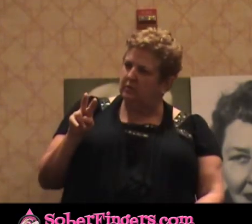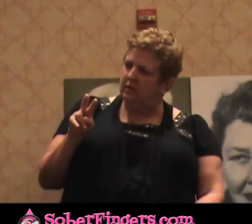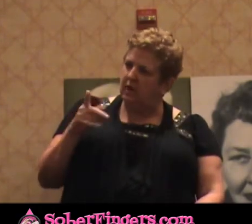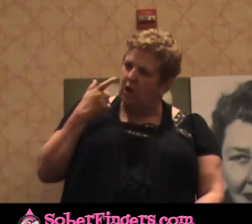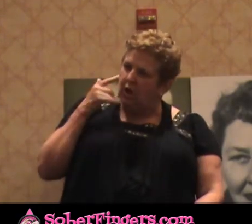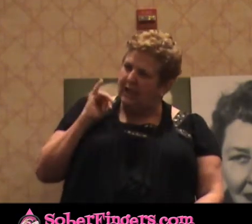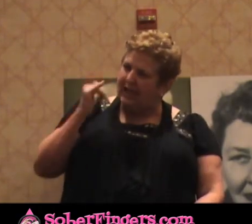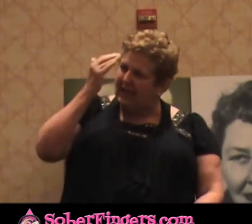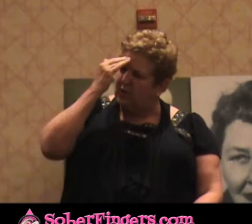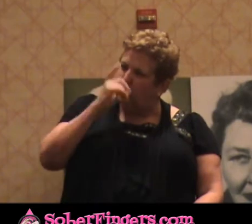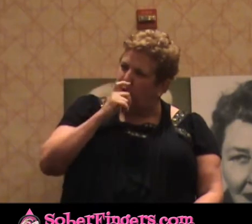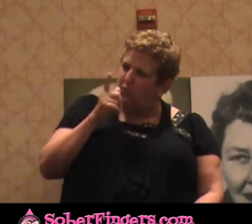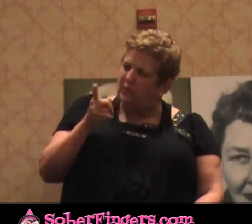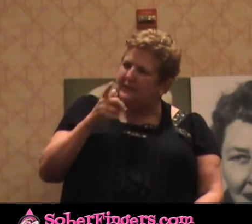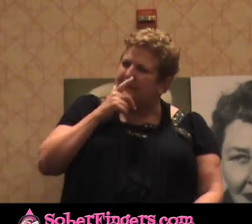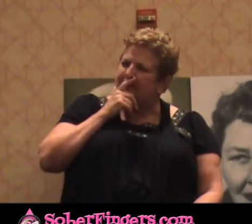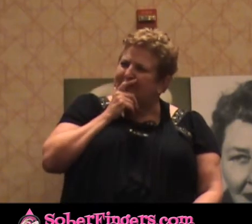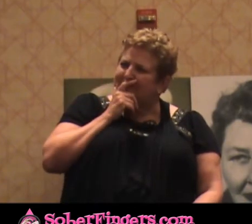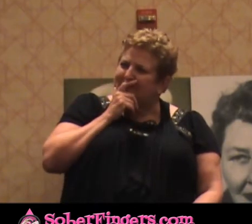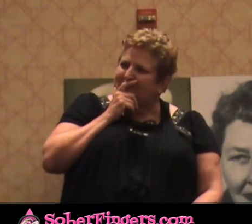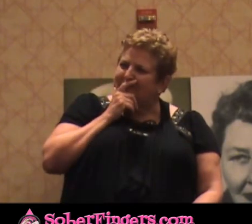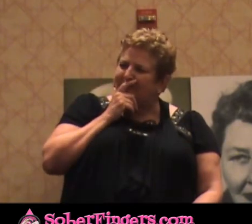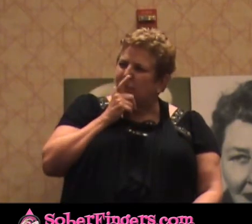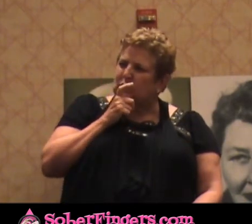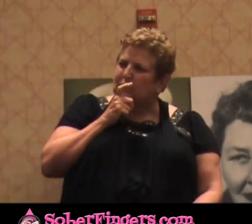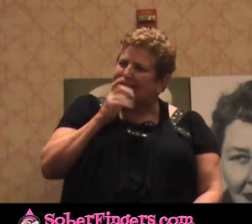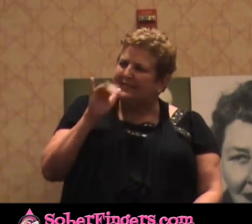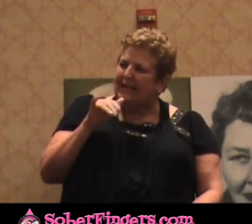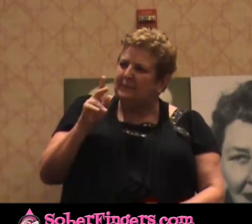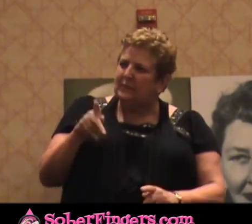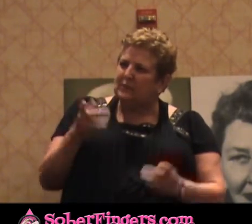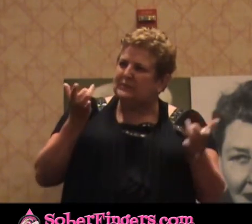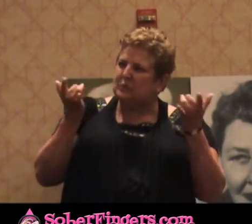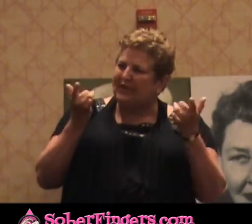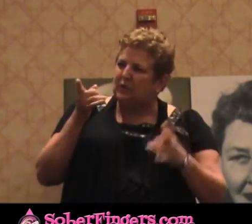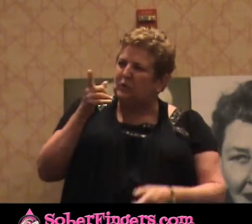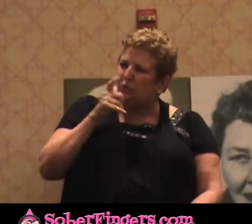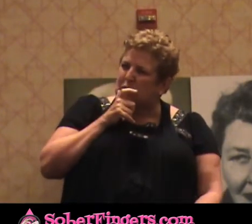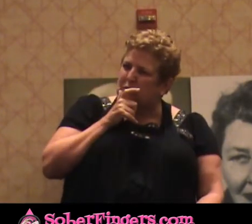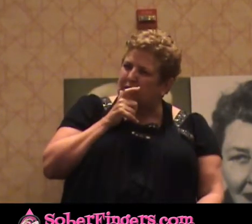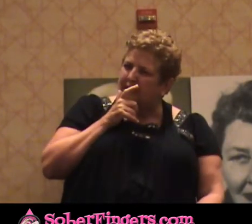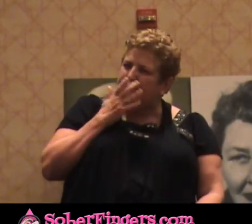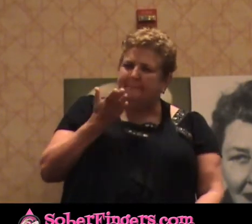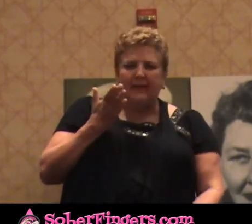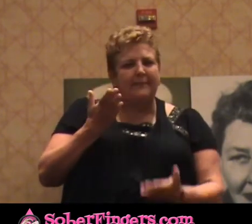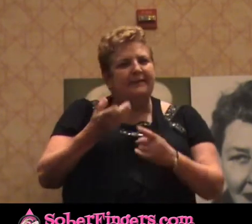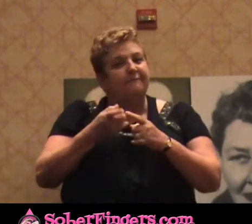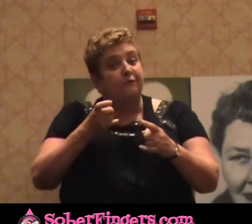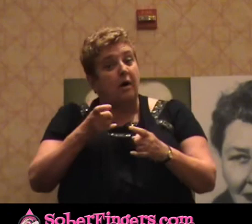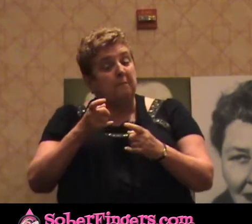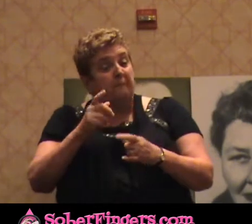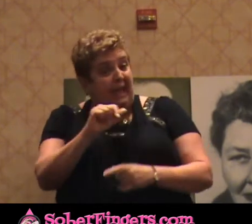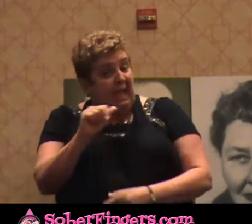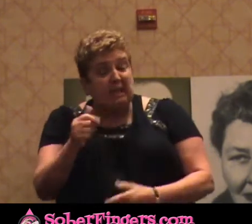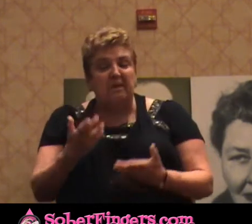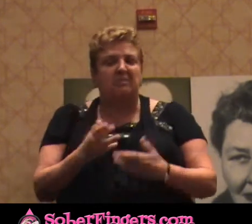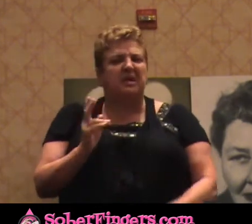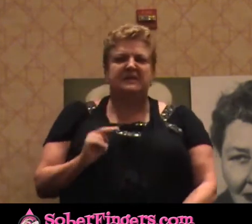I can't remember exactly where I know him from. Maybe he's from the program. just kept looking at him. And to add insult to